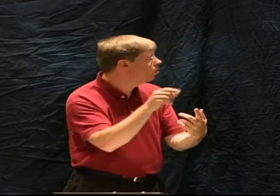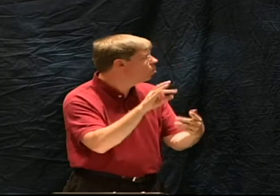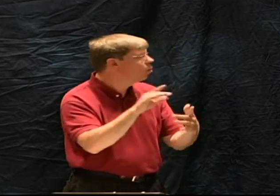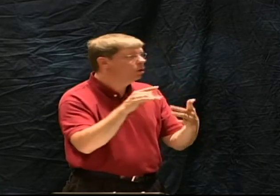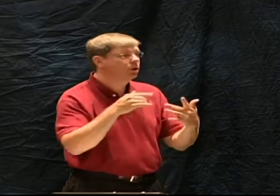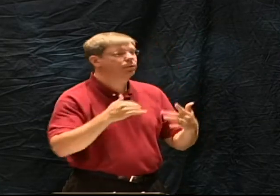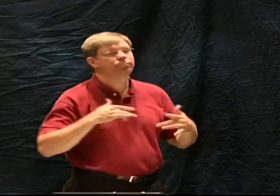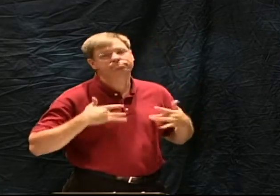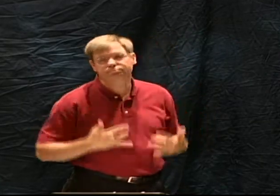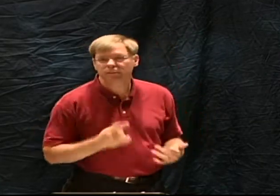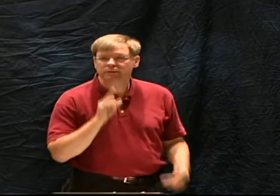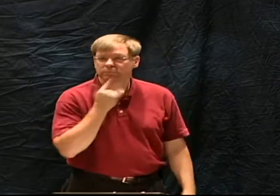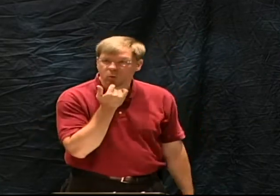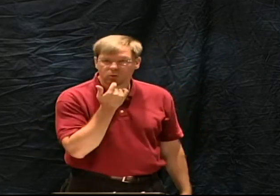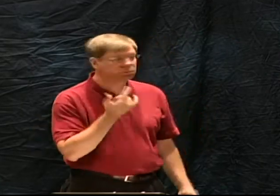or disappoint.